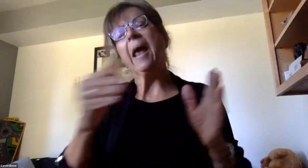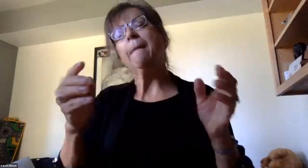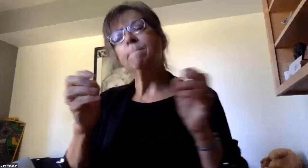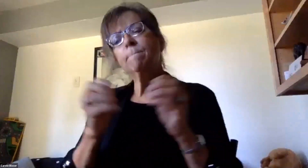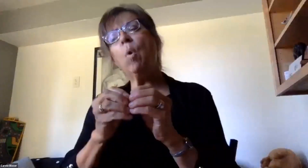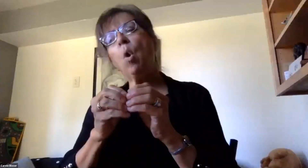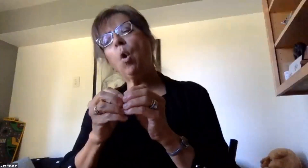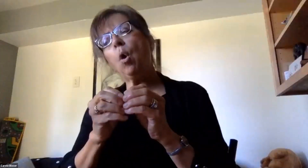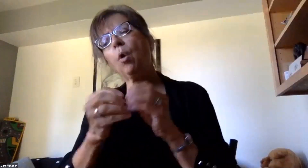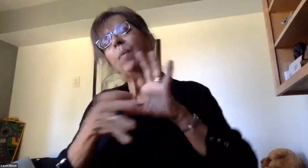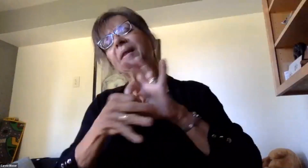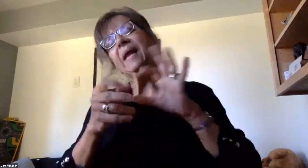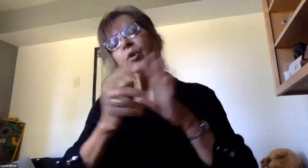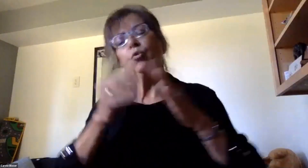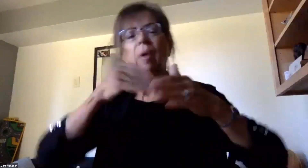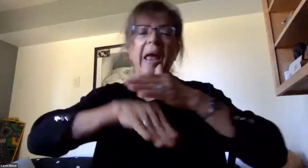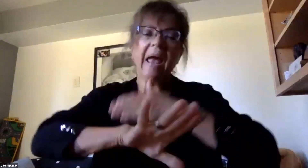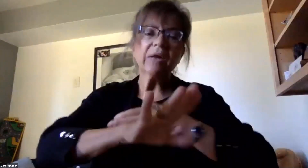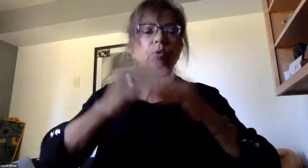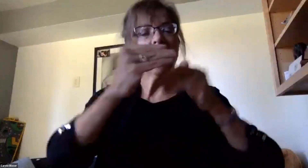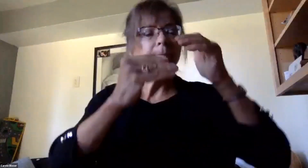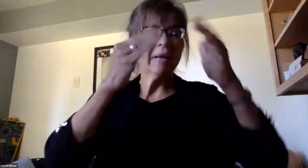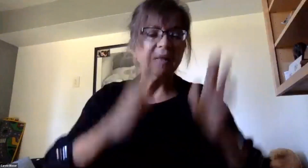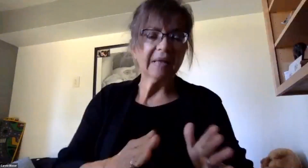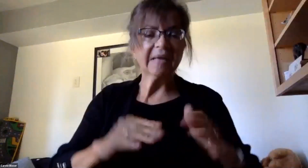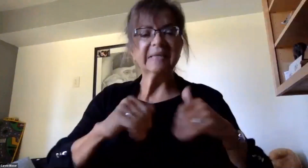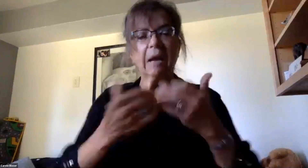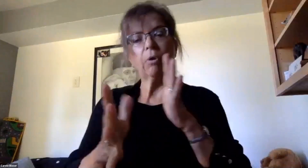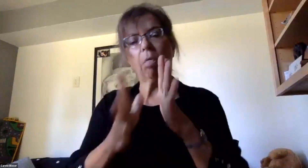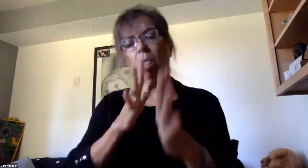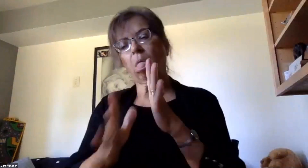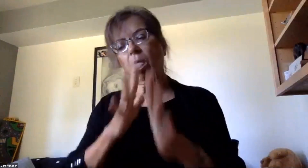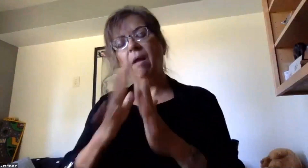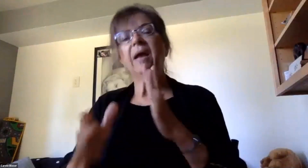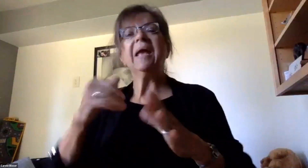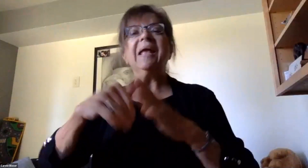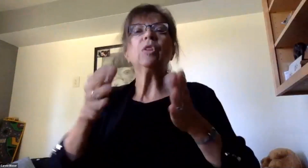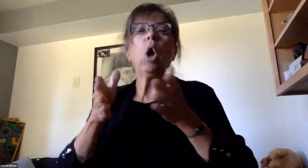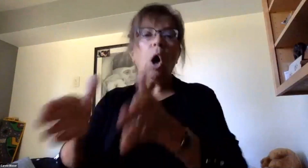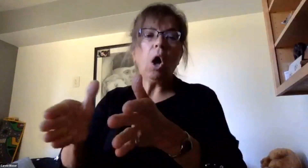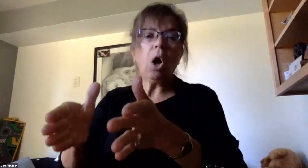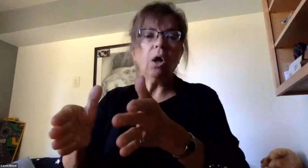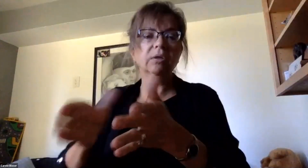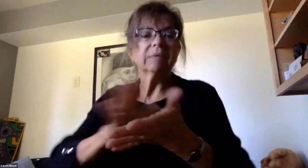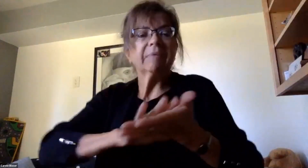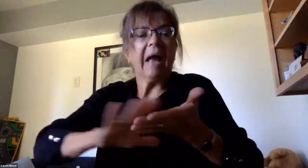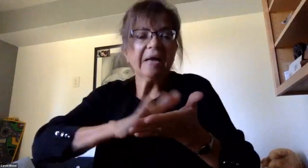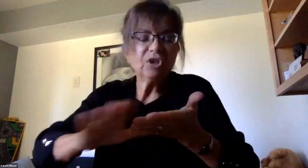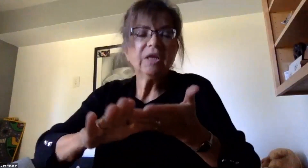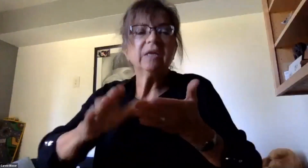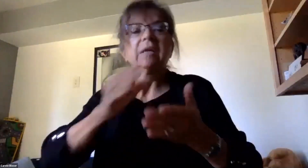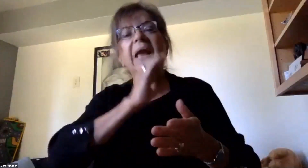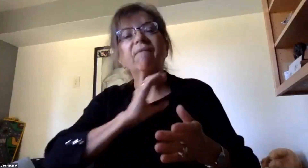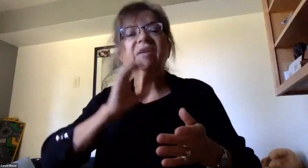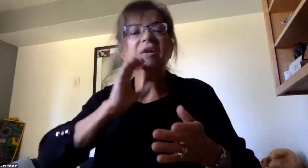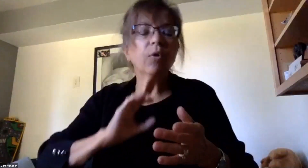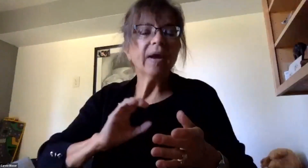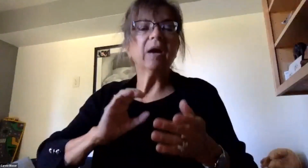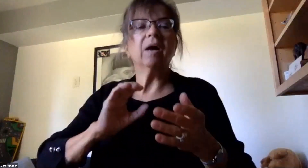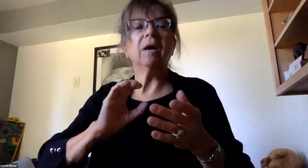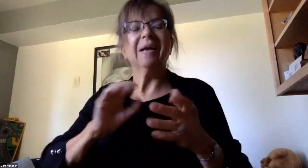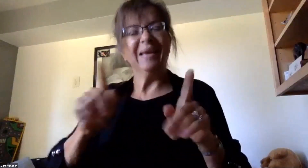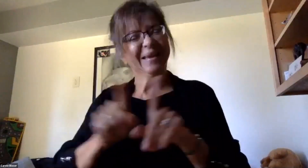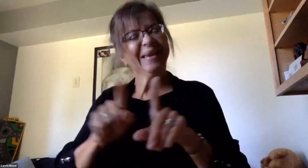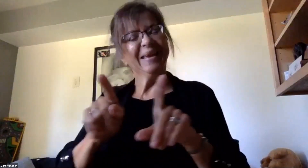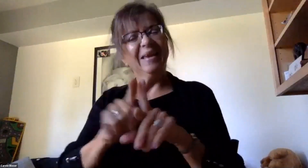entering into our buildings or the hallway movement, transportation, hygiene, cafeterias, and even